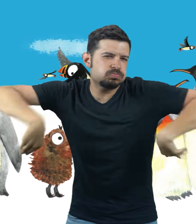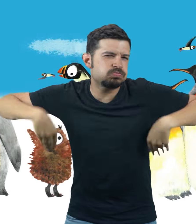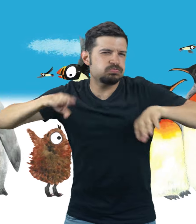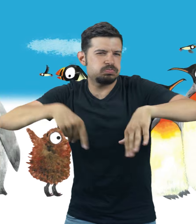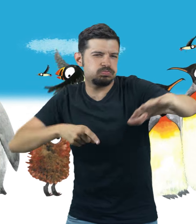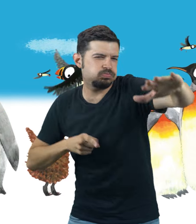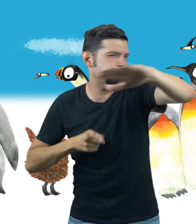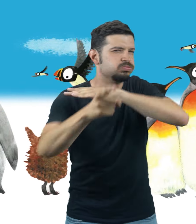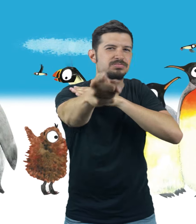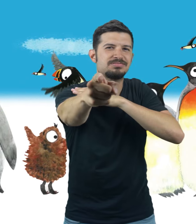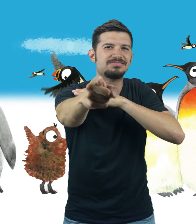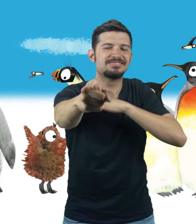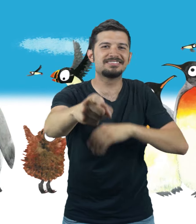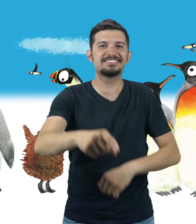flippers for swimming underwater.